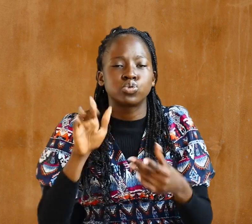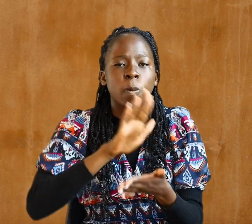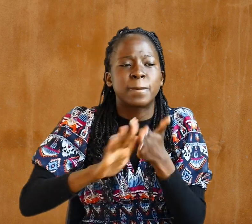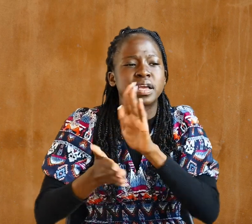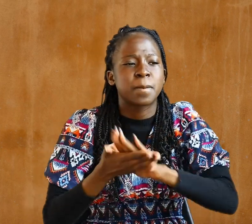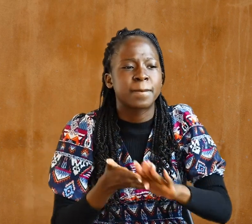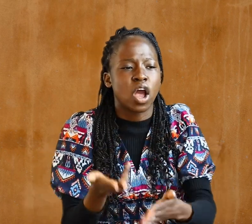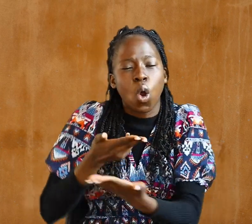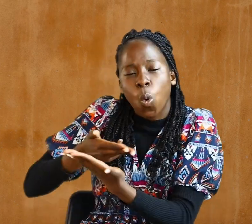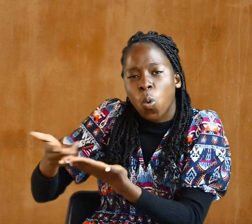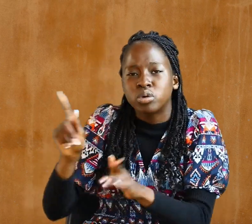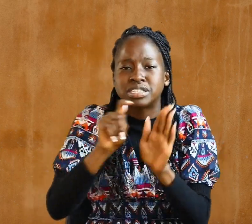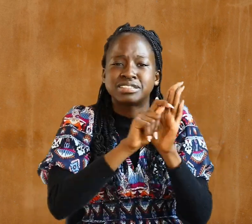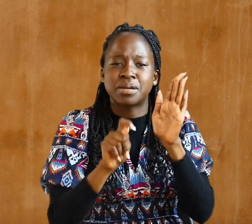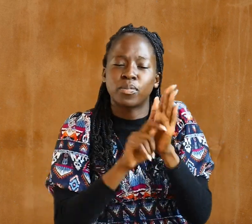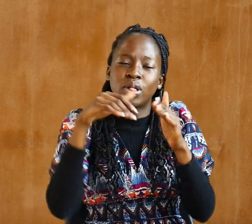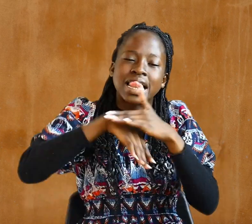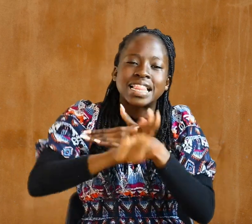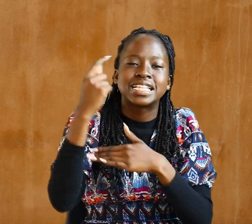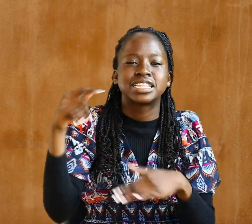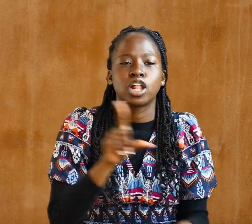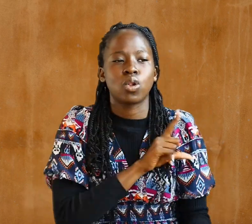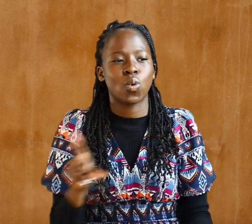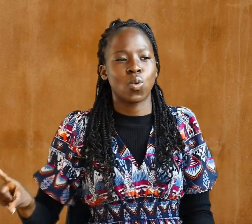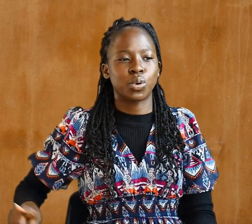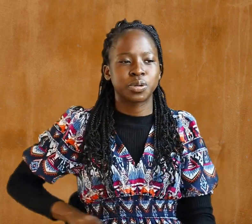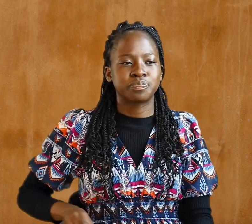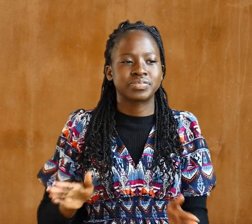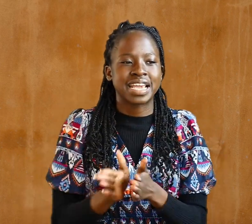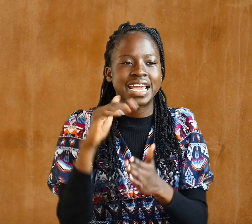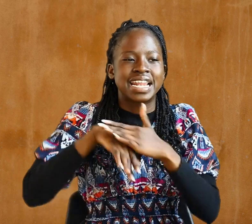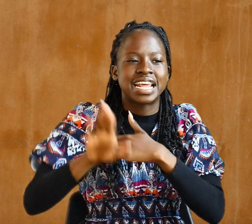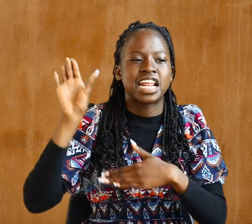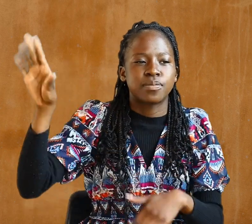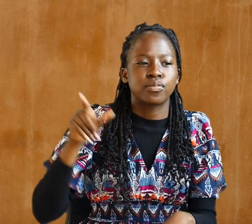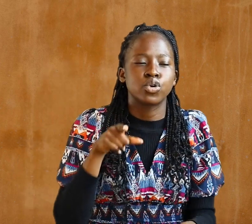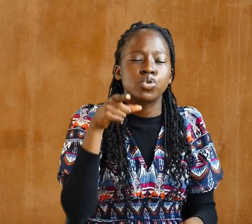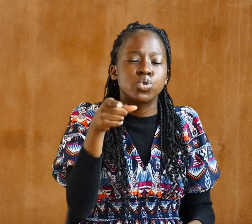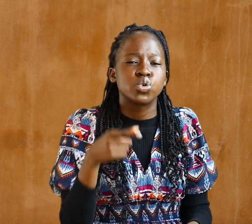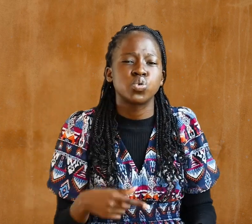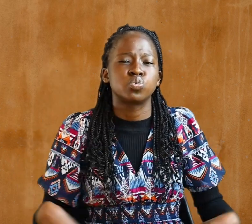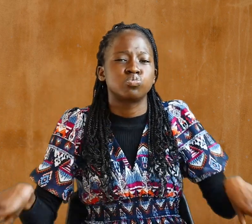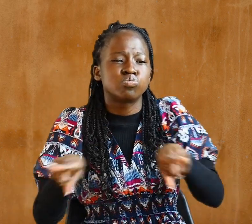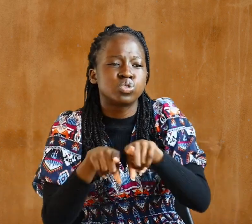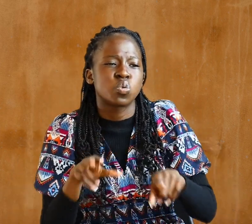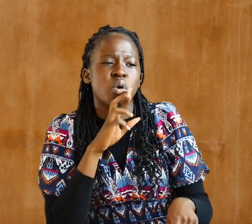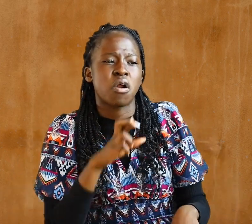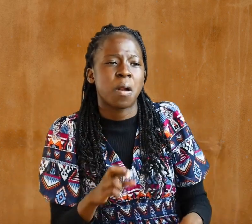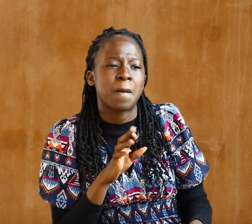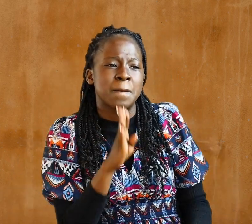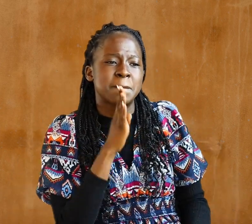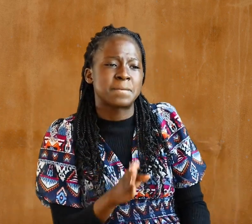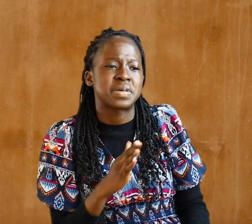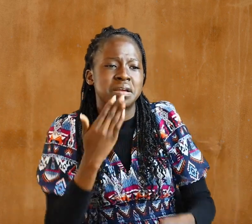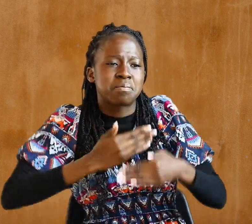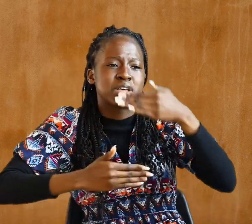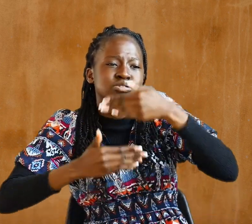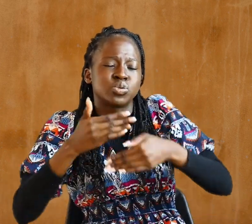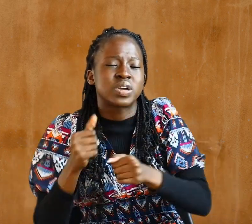holy temple in the Lord. And in him you too are being built together to